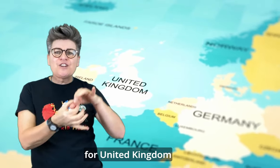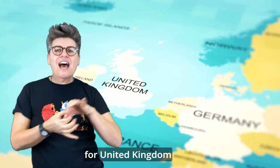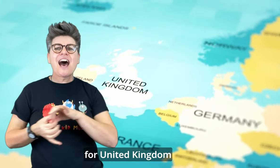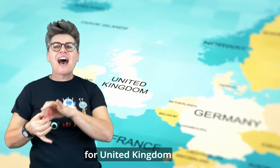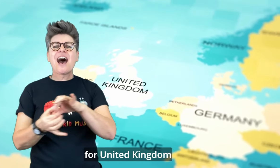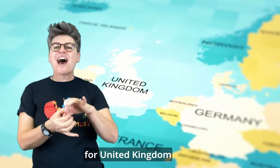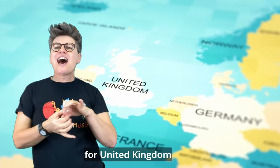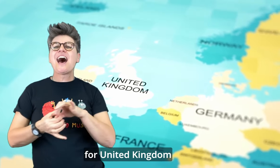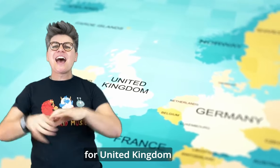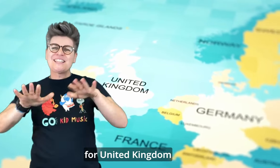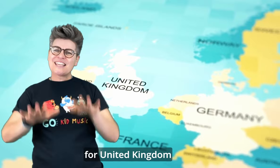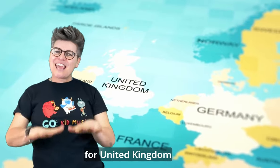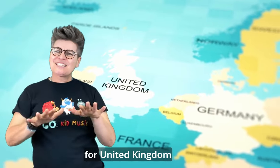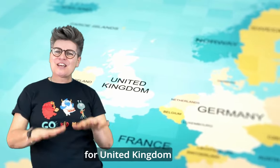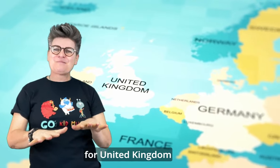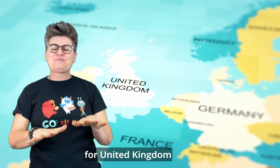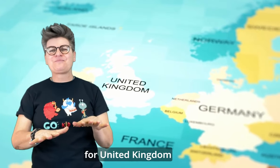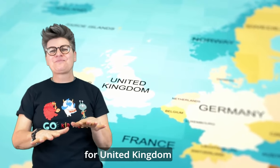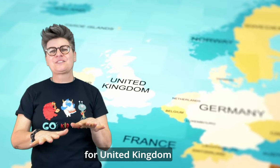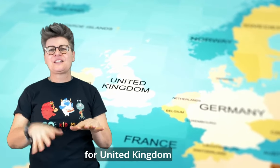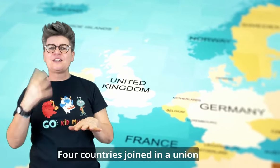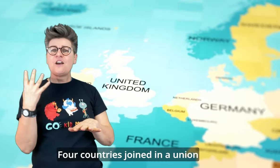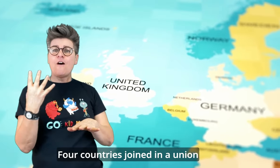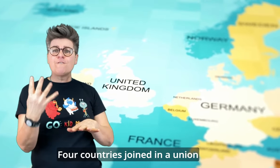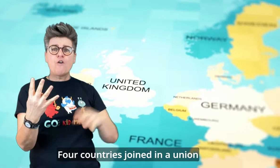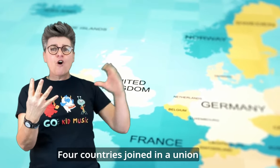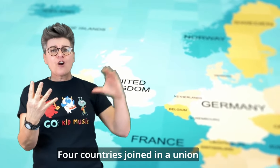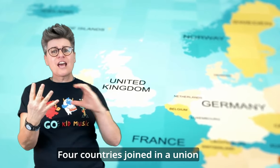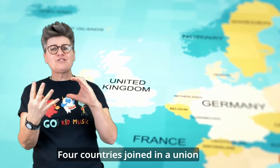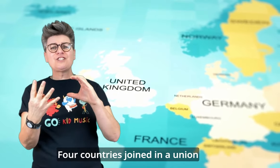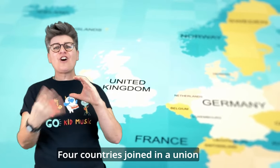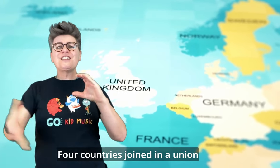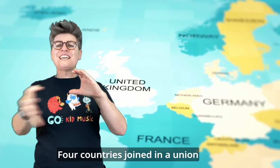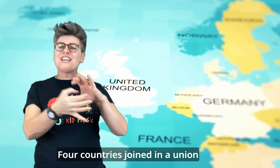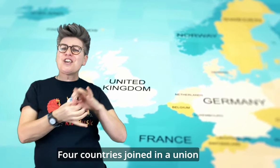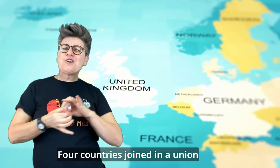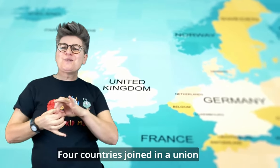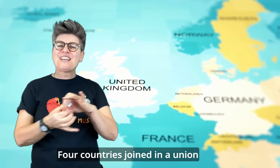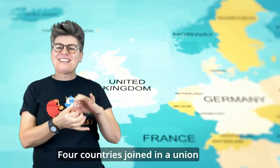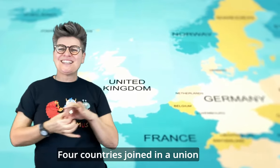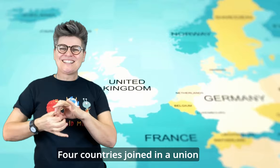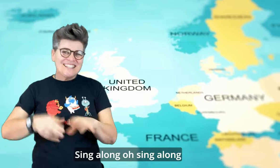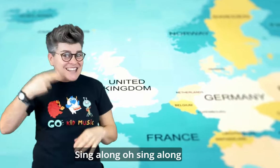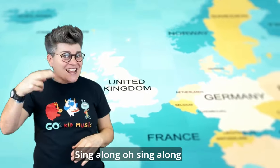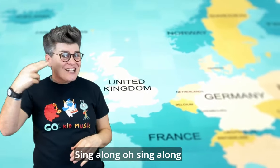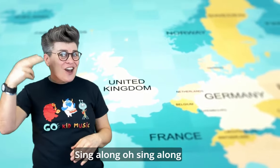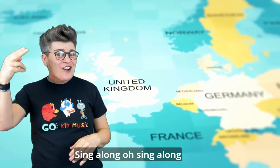United Kingdom Four countries joined in a union Four countries Sing along,